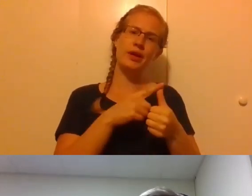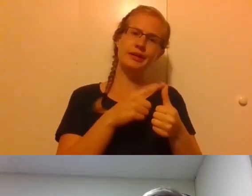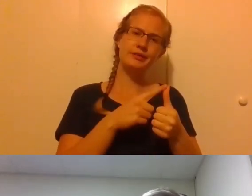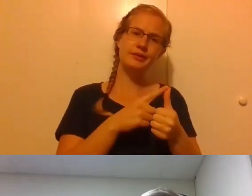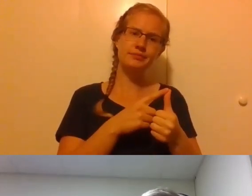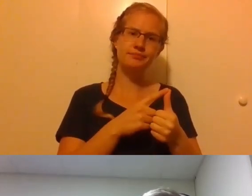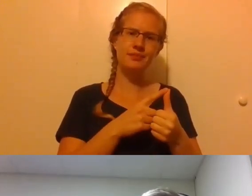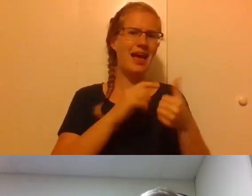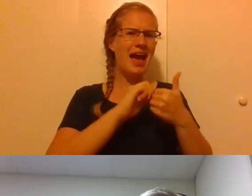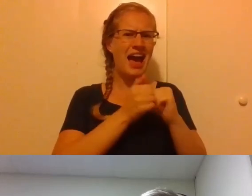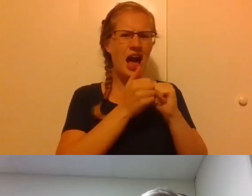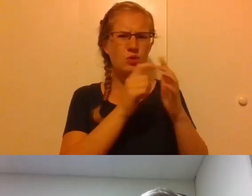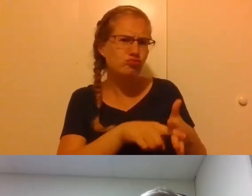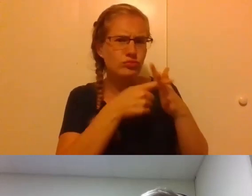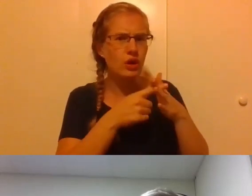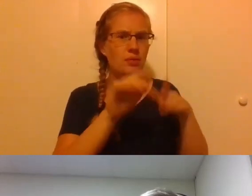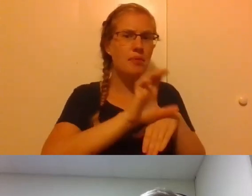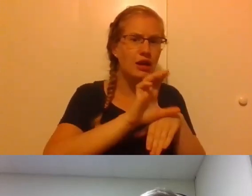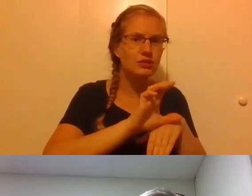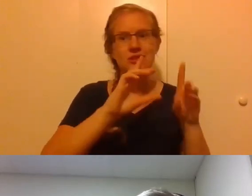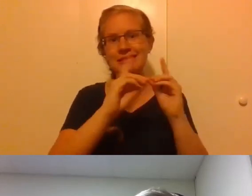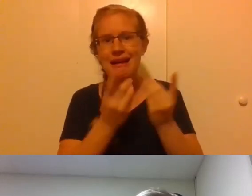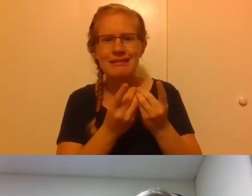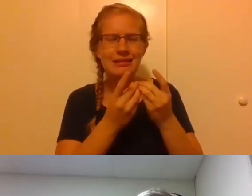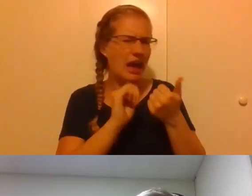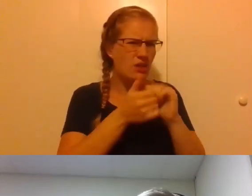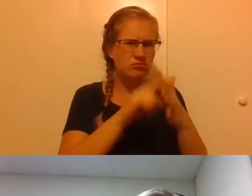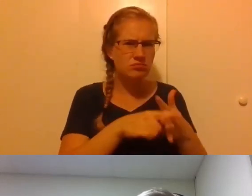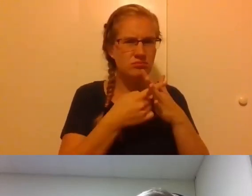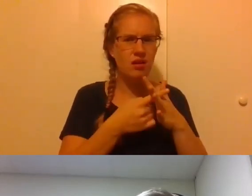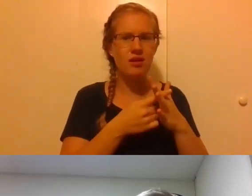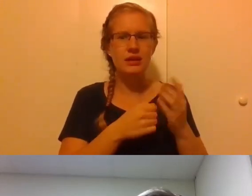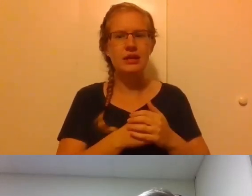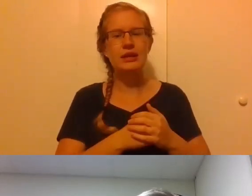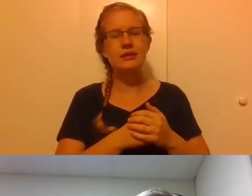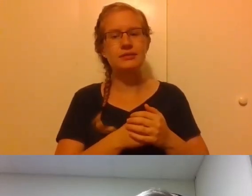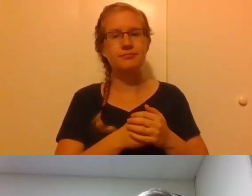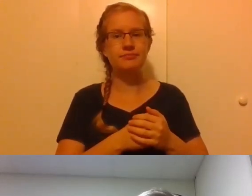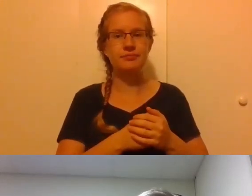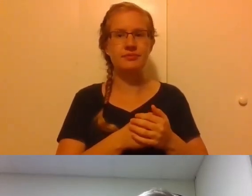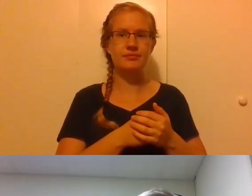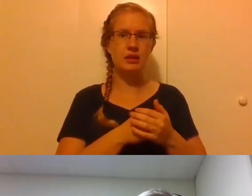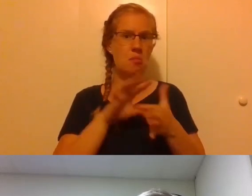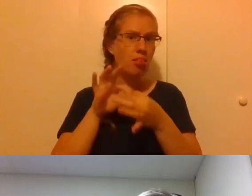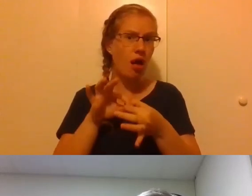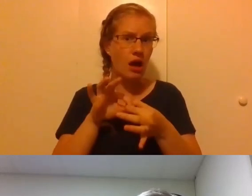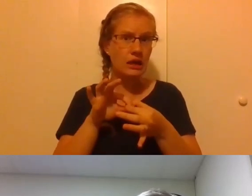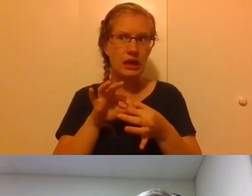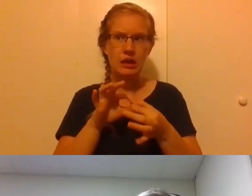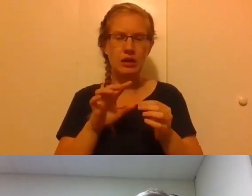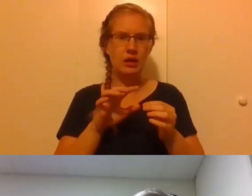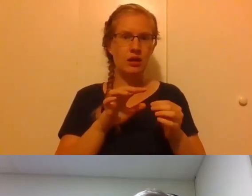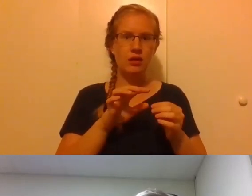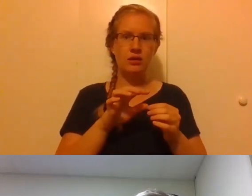sort of how to begin in a parish and in a diocese when when there's there's a let alone a sense of belonging, sometimes not even sort of that